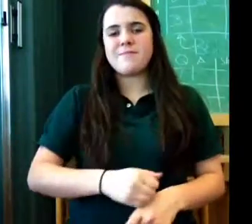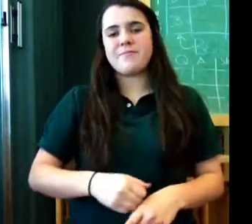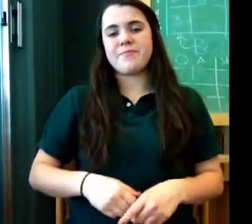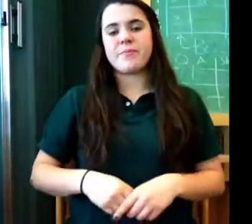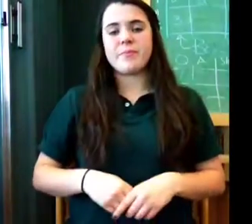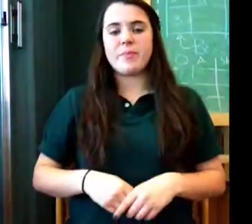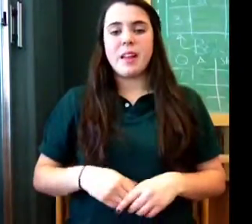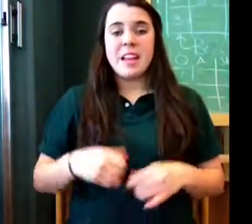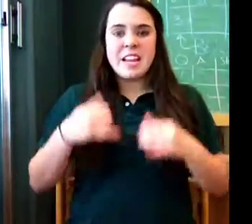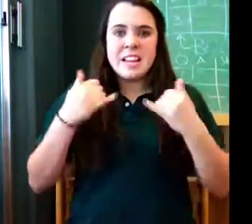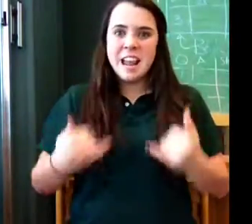Say family